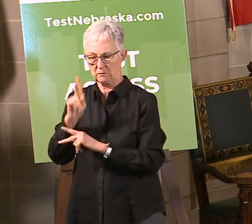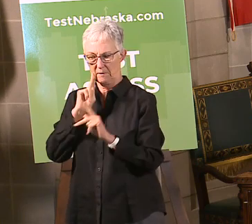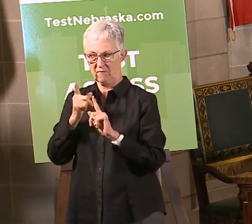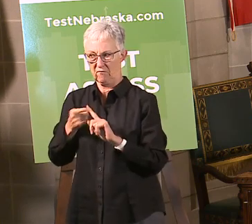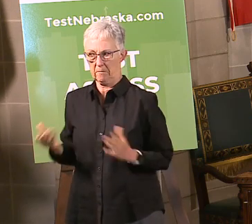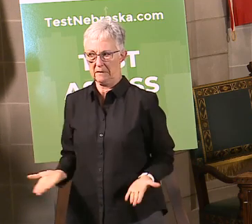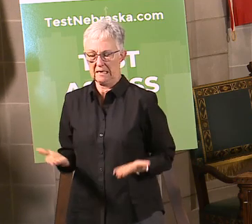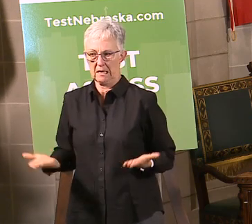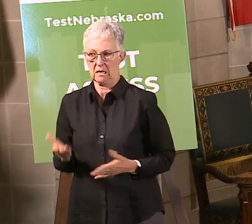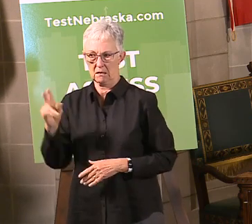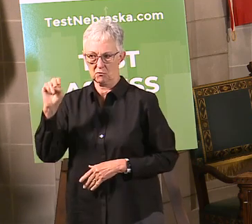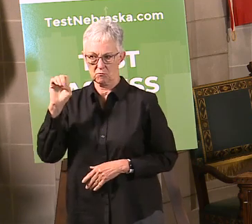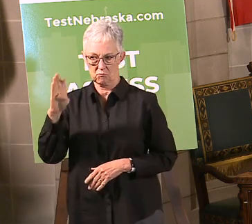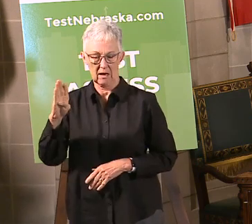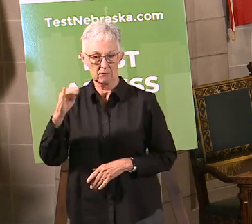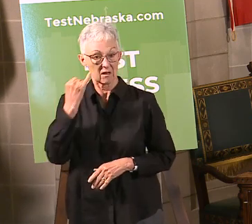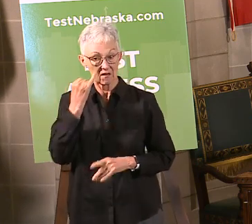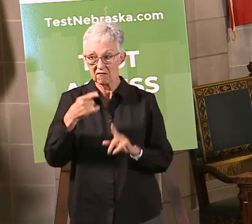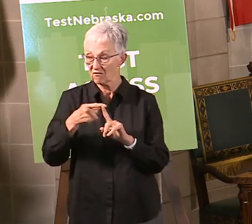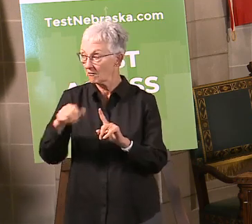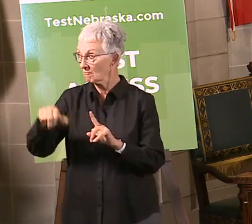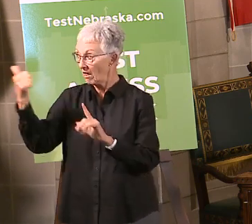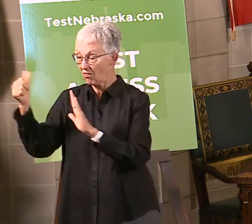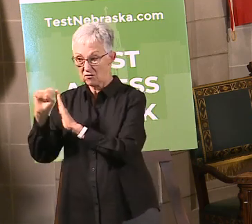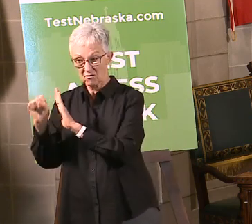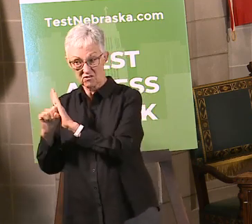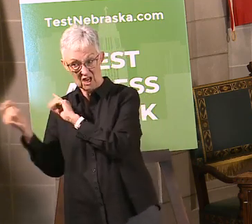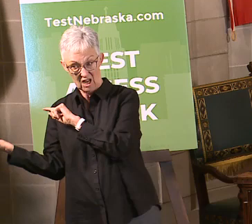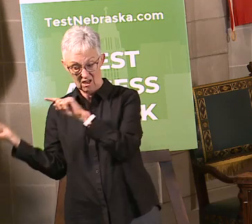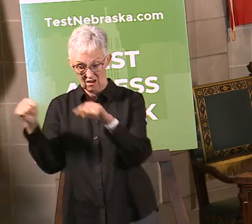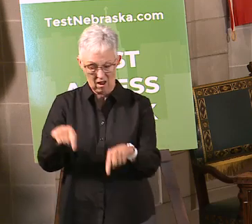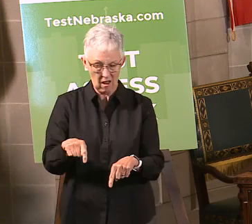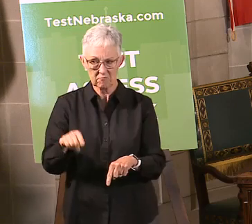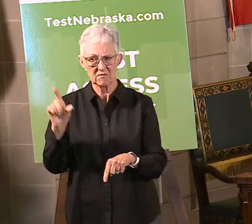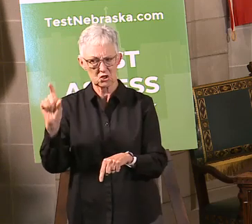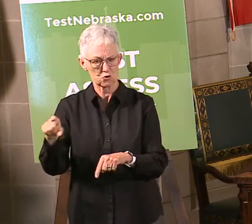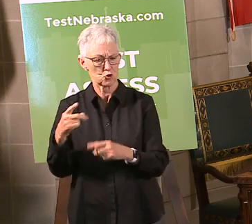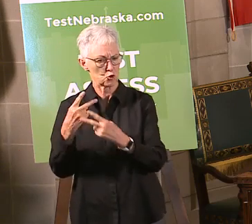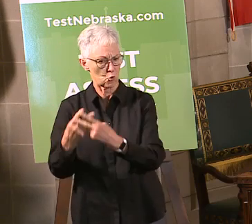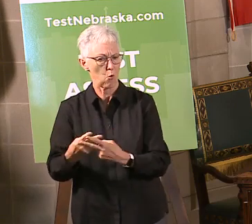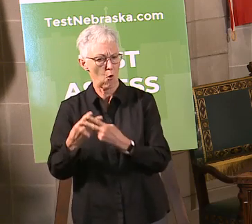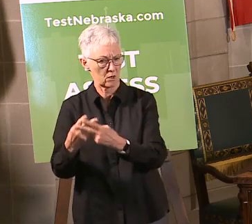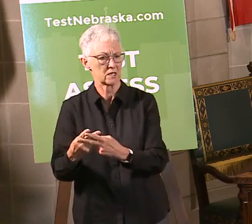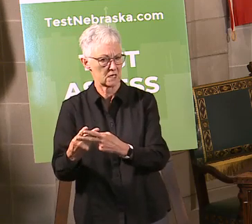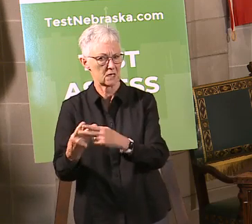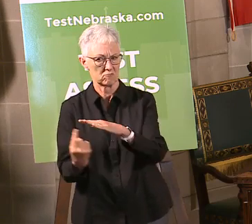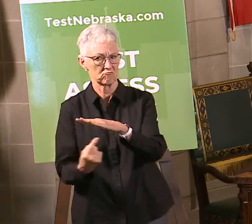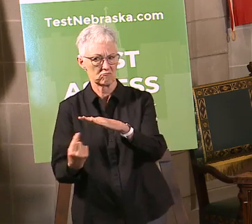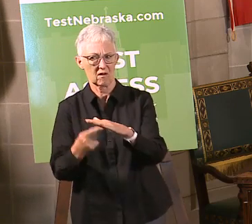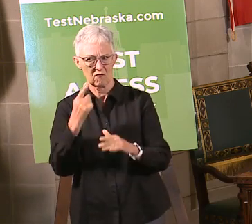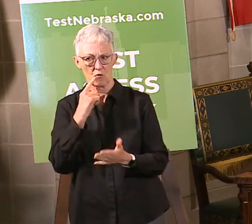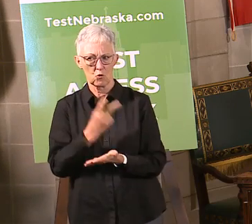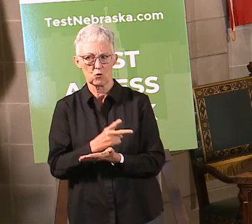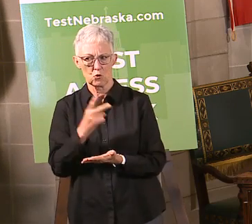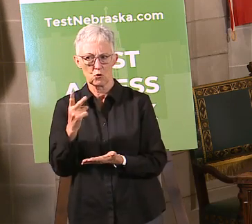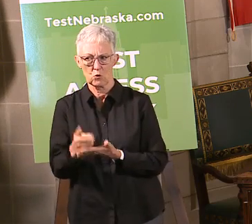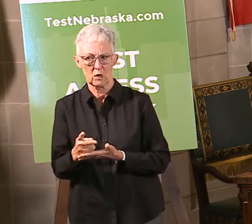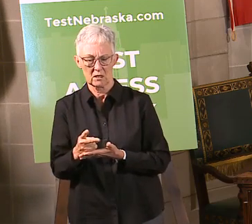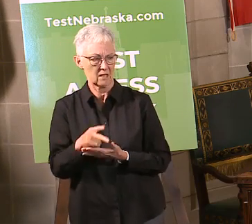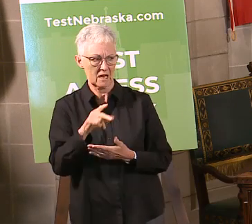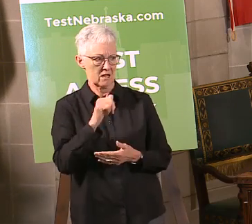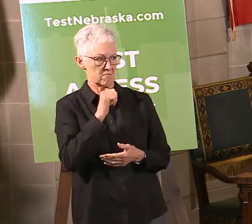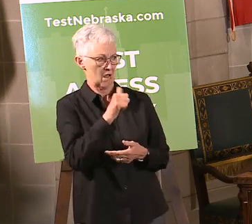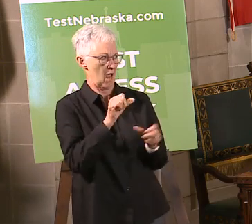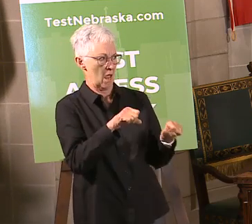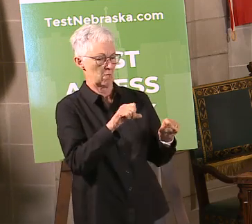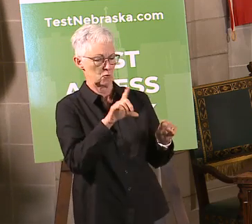really ought to be thinking about quarantining. So quarantine for two weeks. So obviously if they're coming in from out of state, they're not going to be able to do that for tomorrow's election. So my advice would be